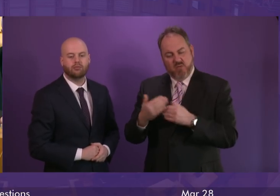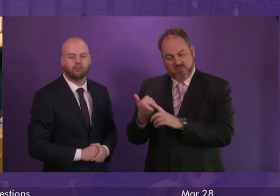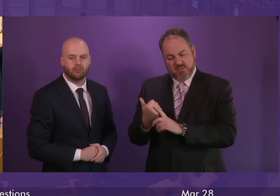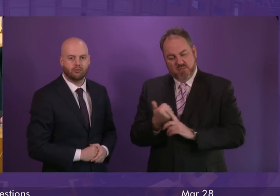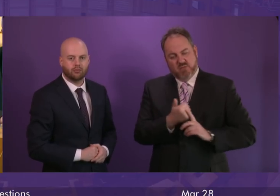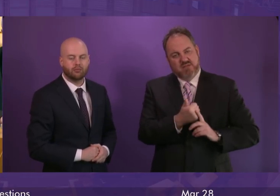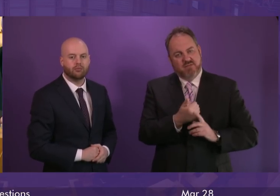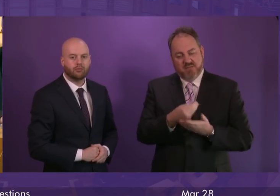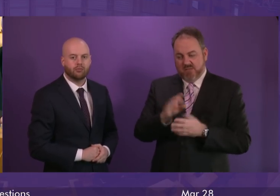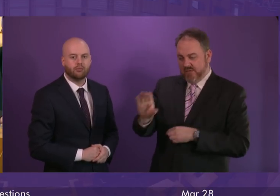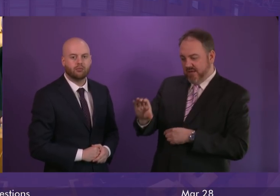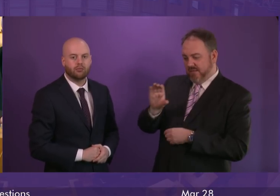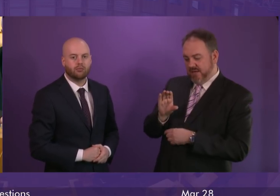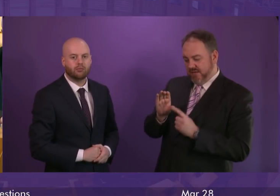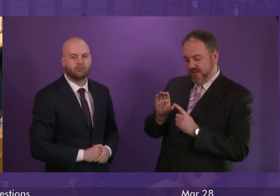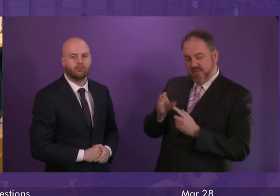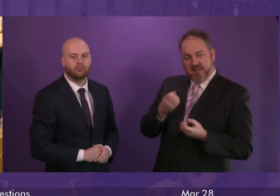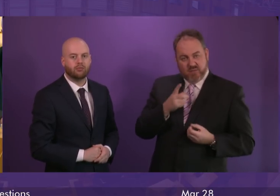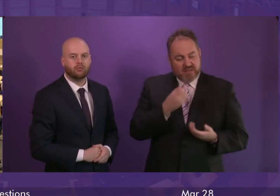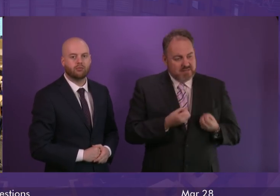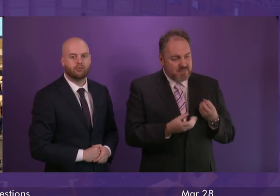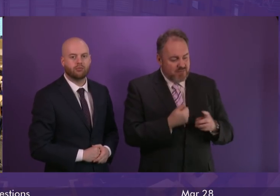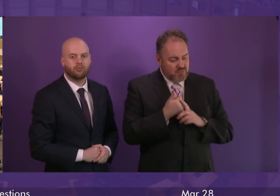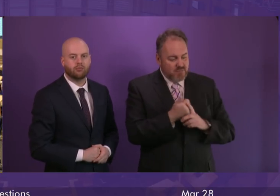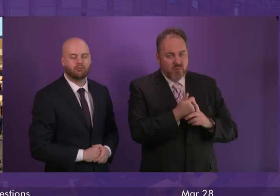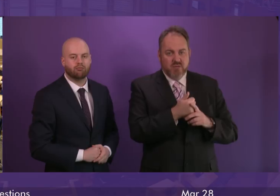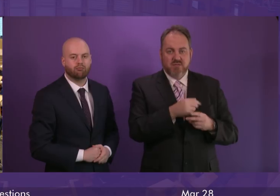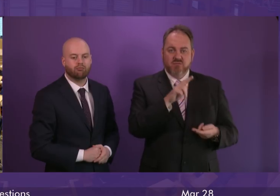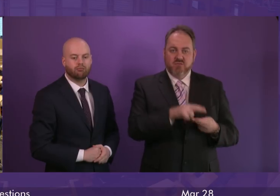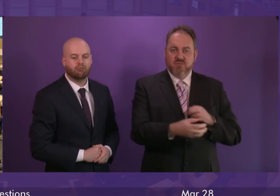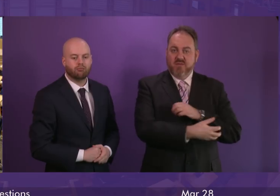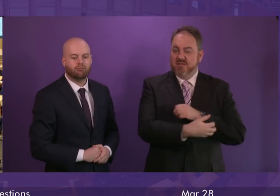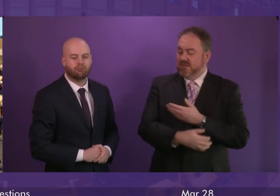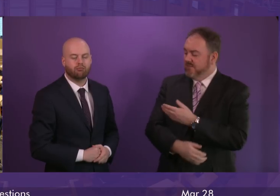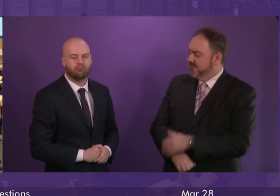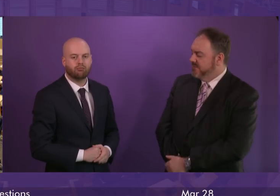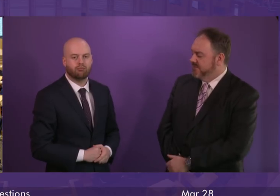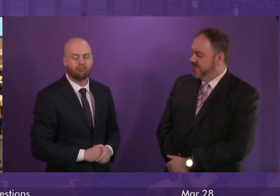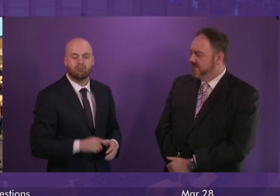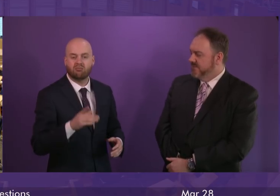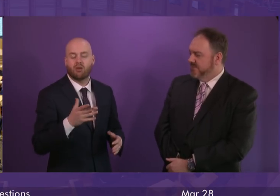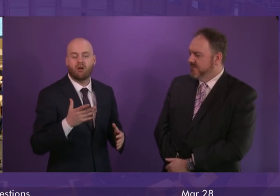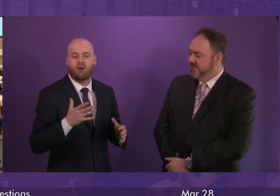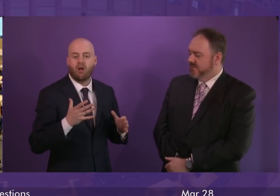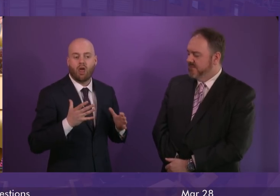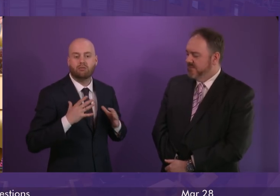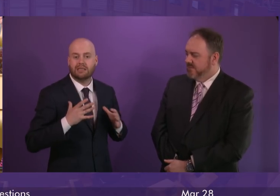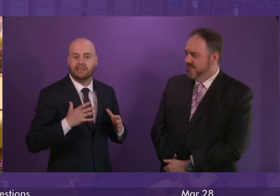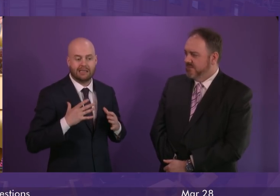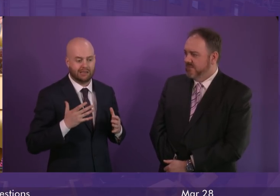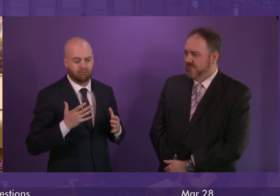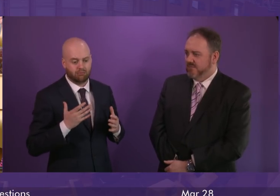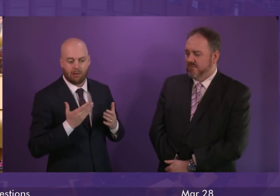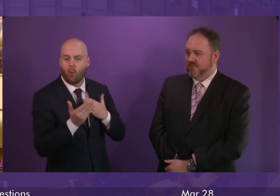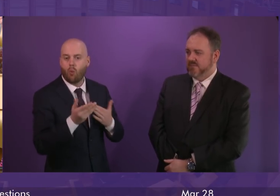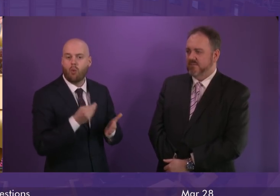us to raise the money we need to fight child poverty in Scotland? First Minister. Of course, we're already raising extra revenue through a more progressive